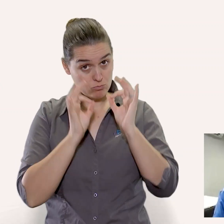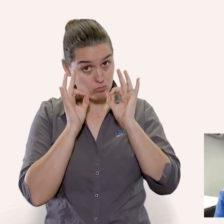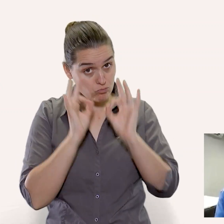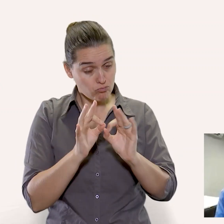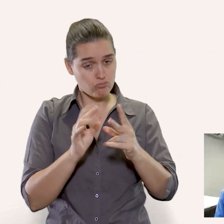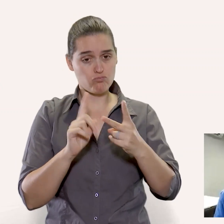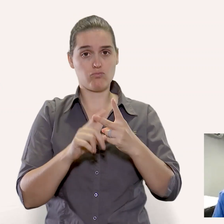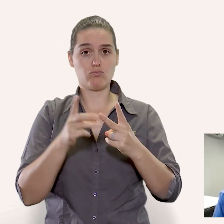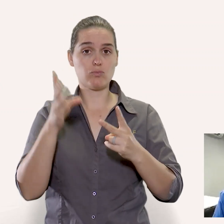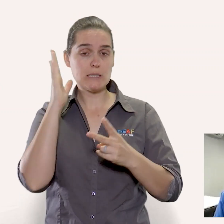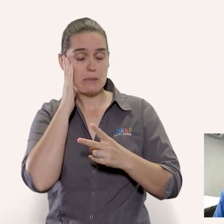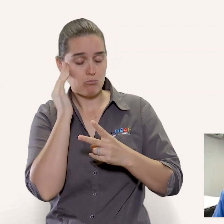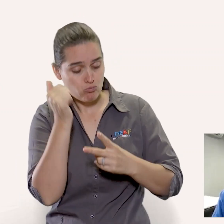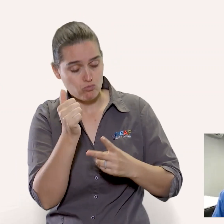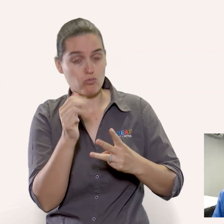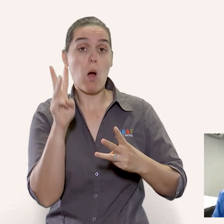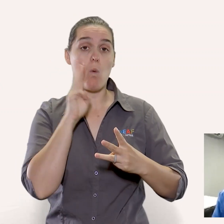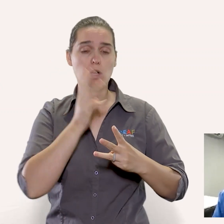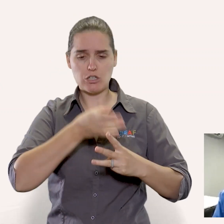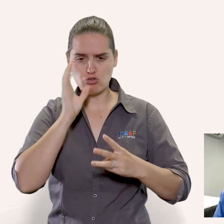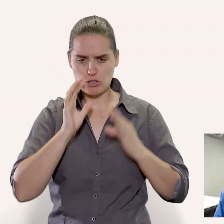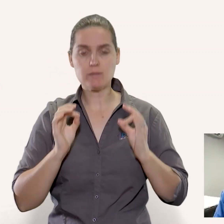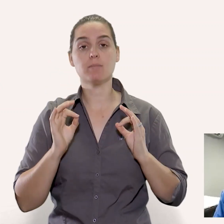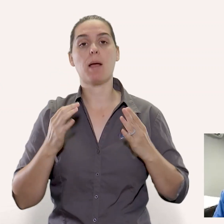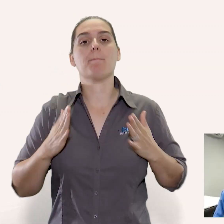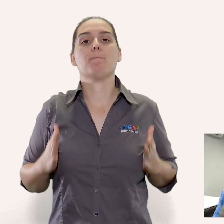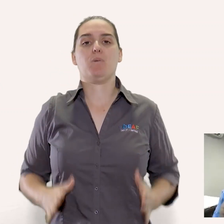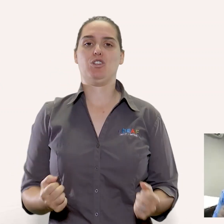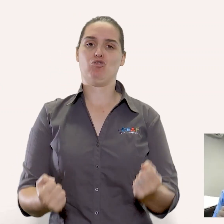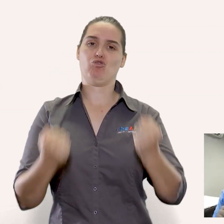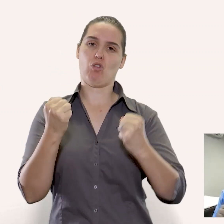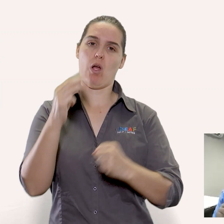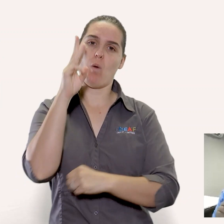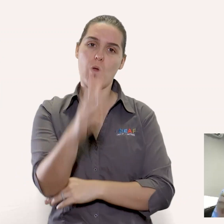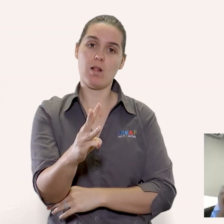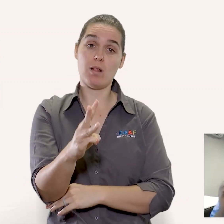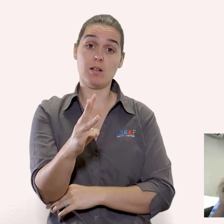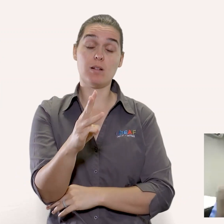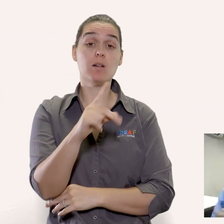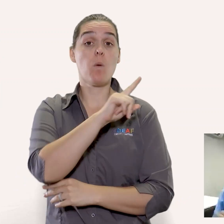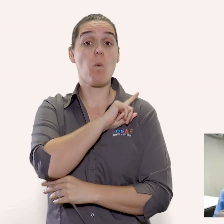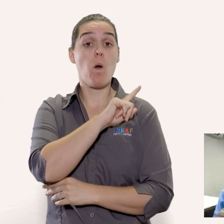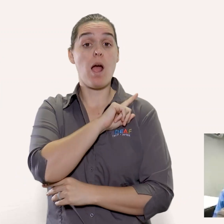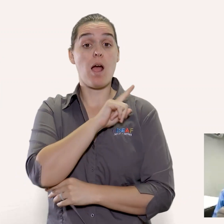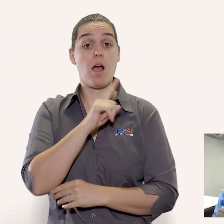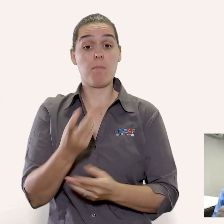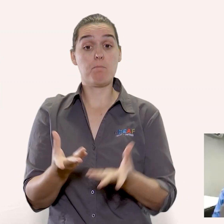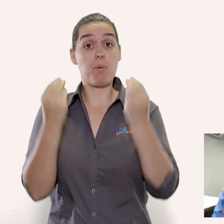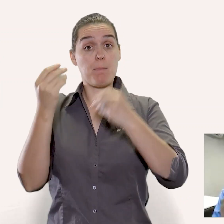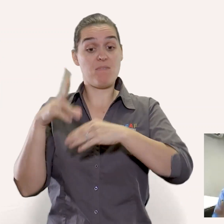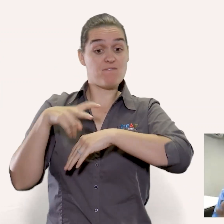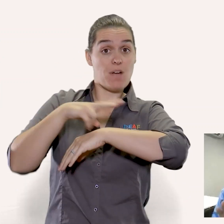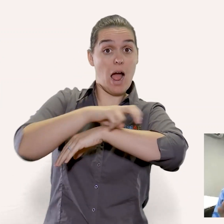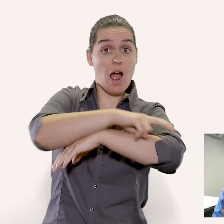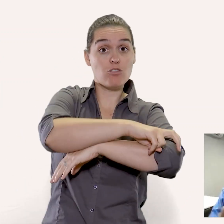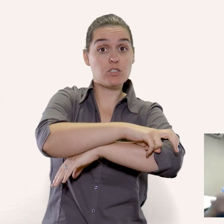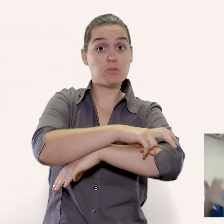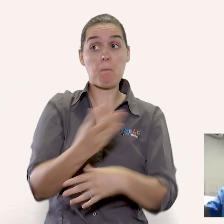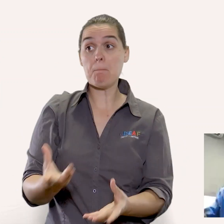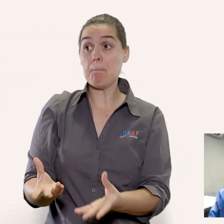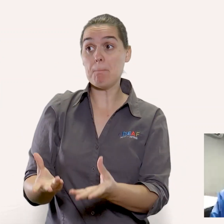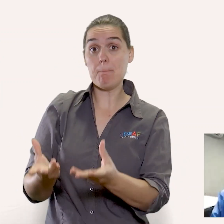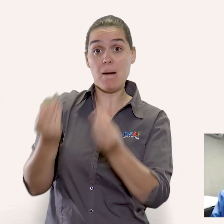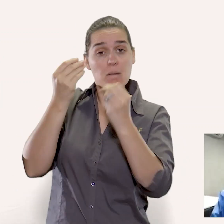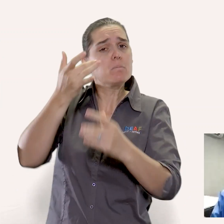and that has all the right substrate is a strong body the human immune system is incredible it doesn't matter if it's